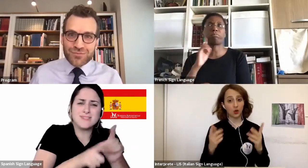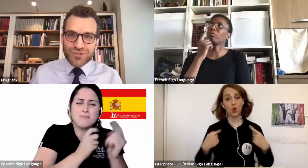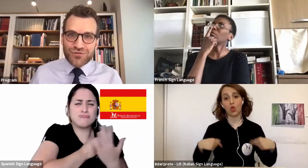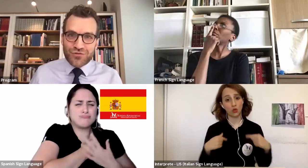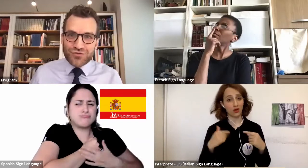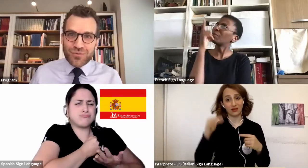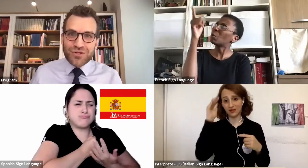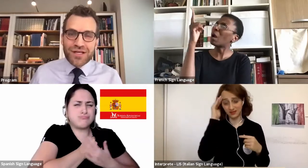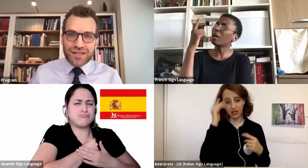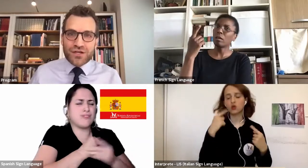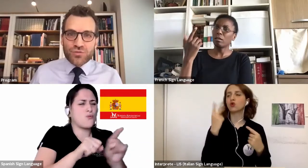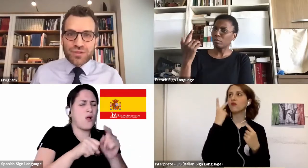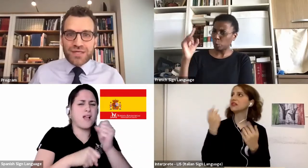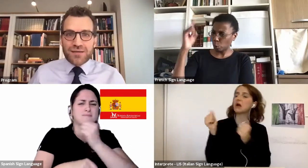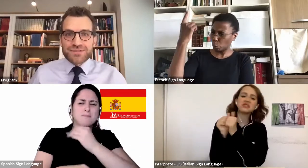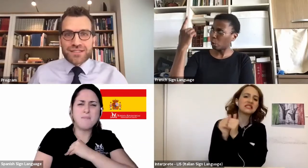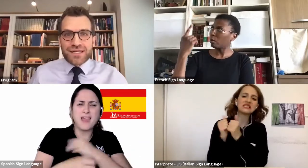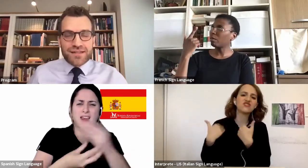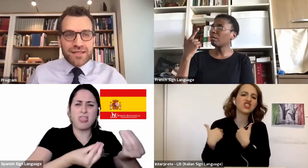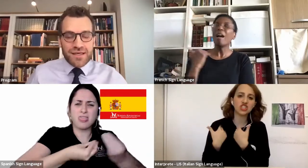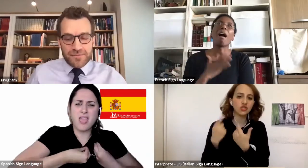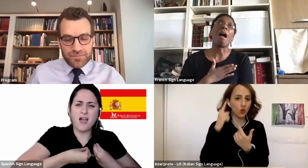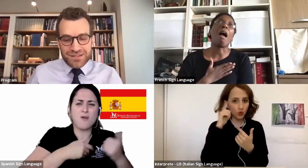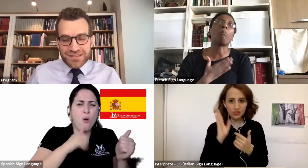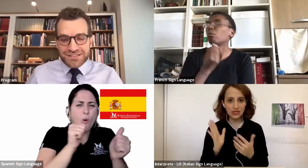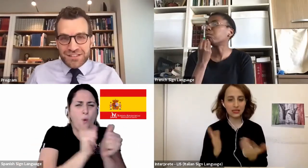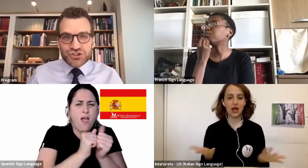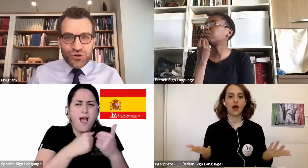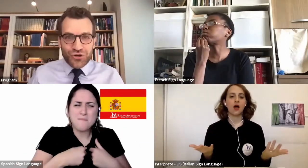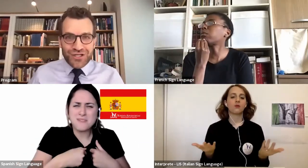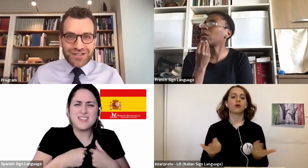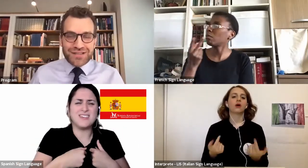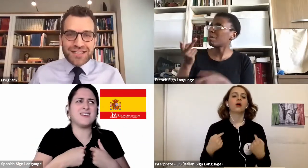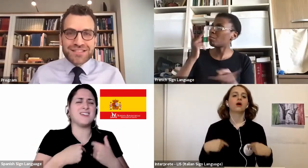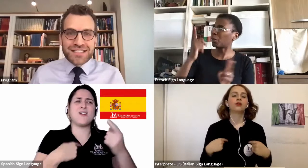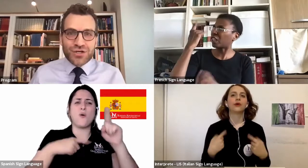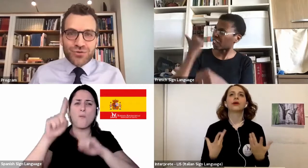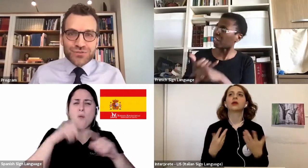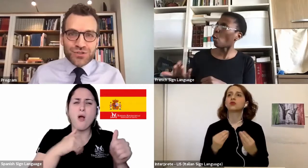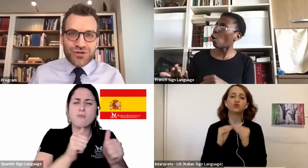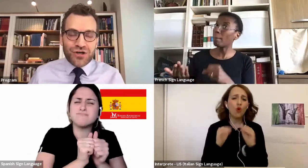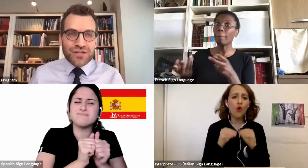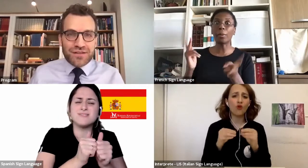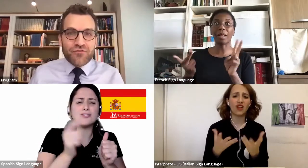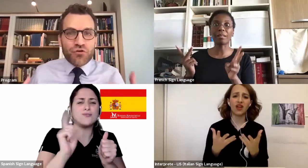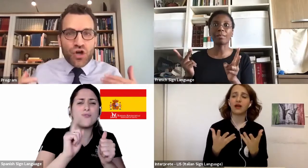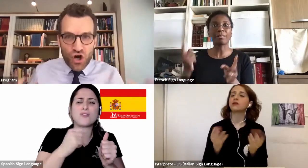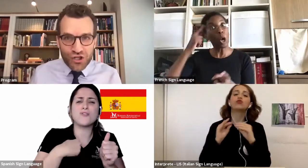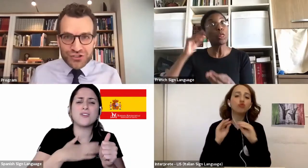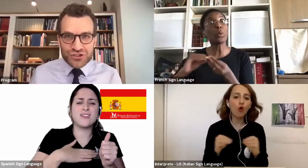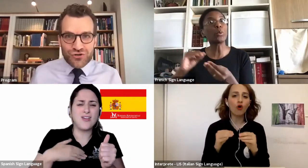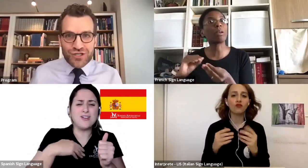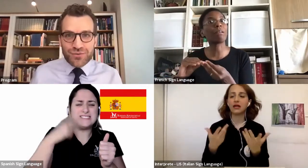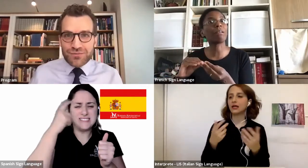in times of trouble that God will be absent. I think this journey that C.S. Lewis was on, the very